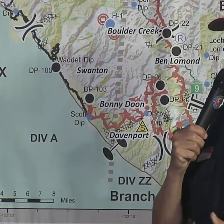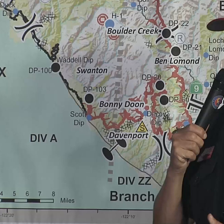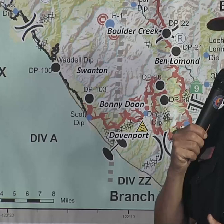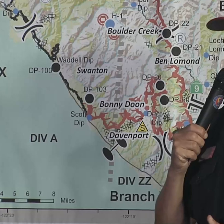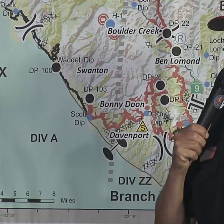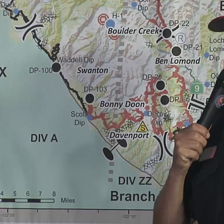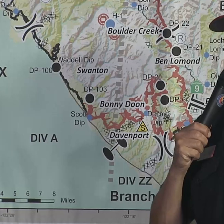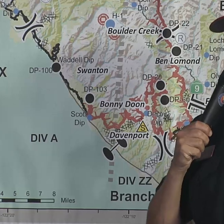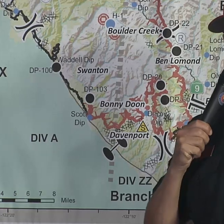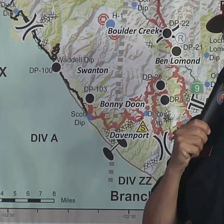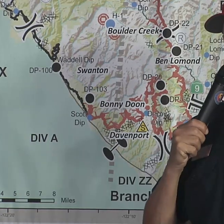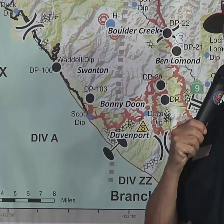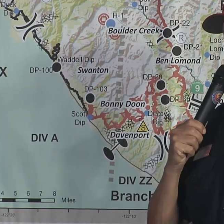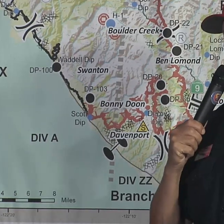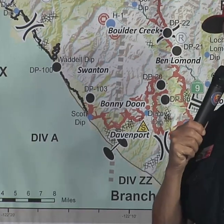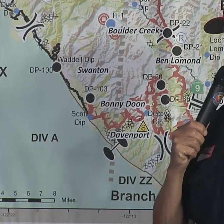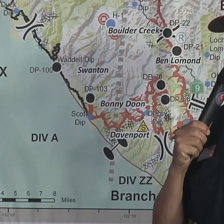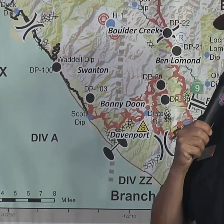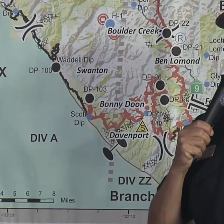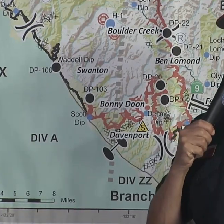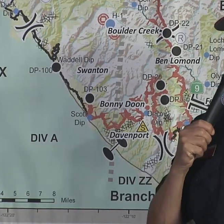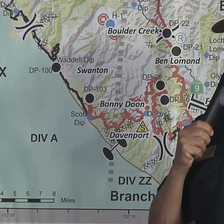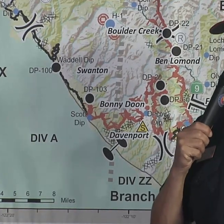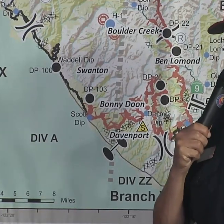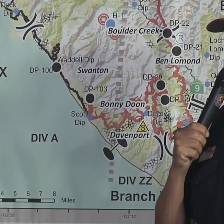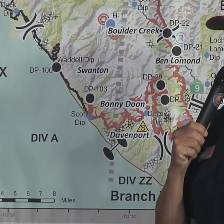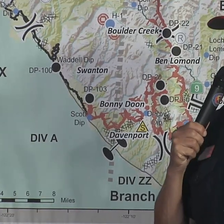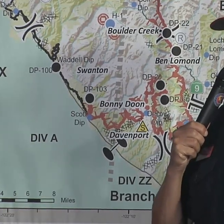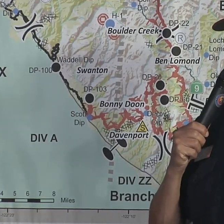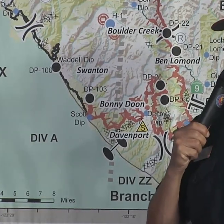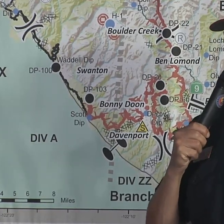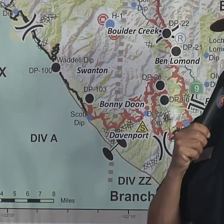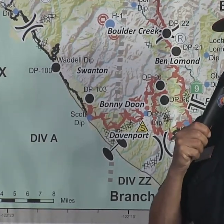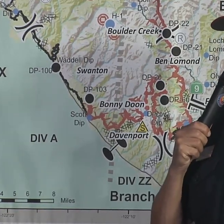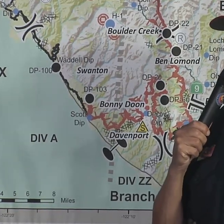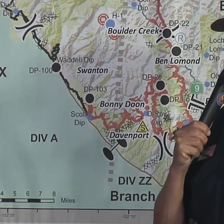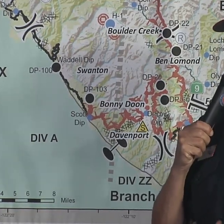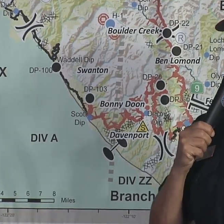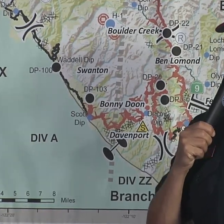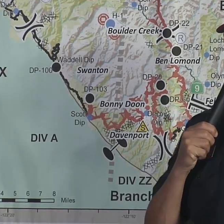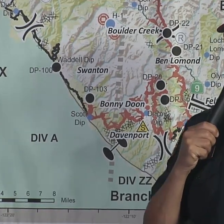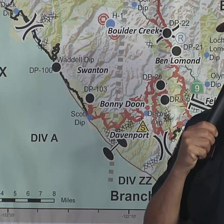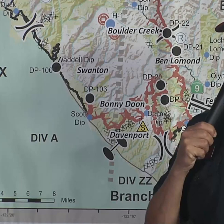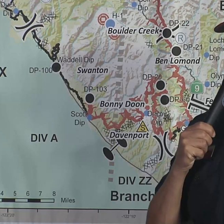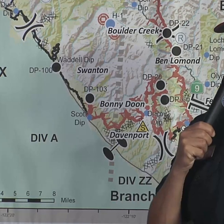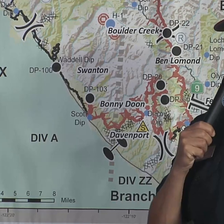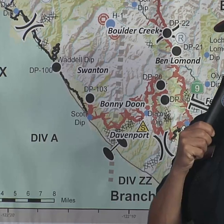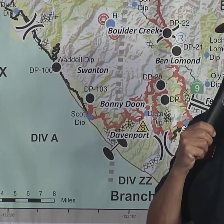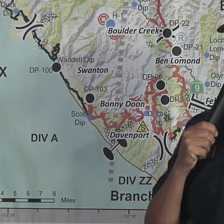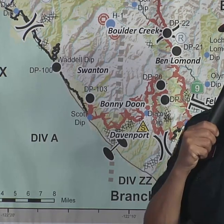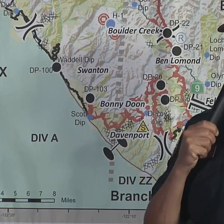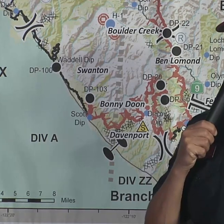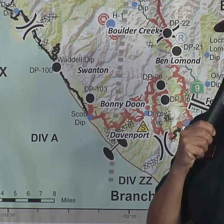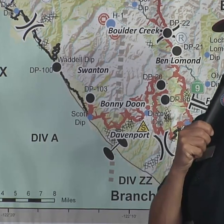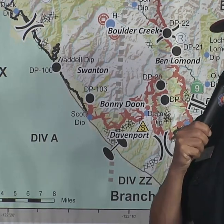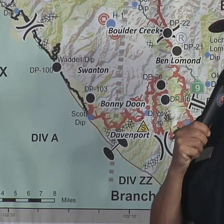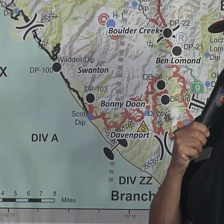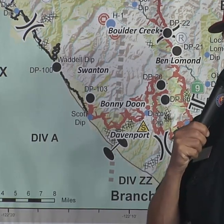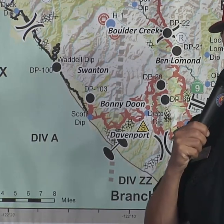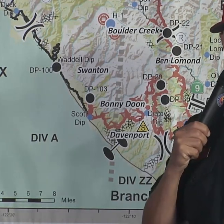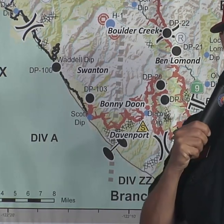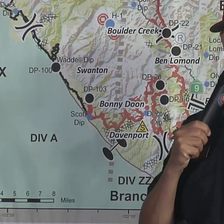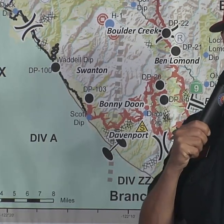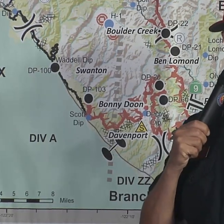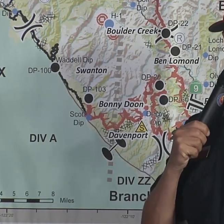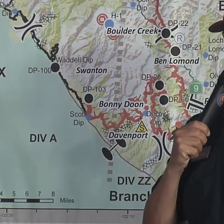topography and the fuel loading. We've gotten an influx of a lot of resources throughout yesterday. All day long, I saw messages coming in from my